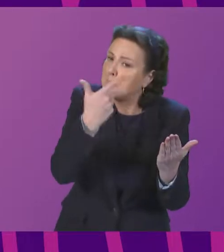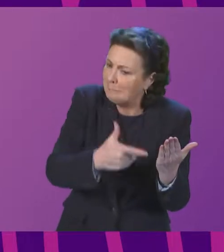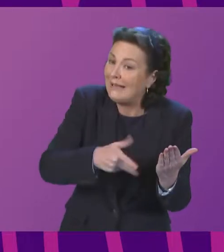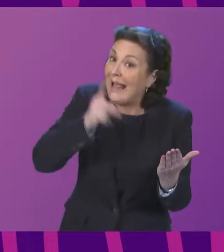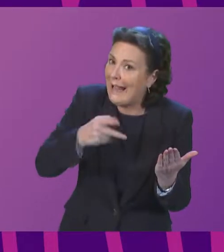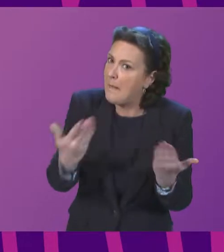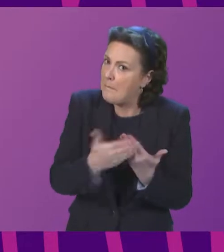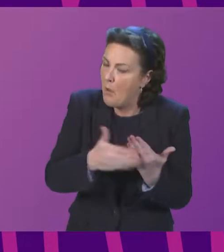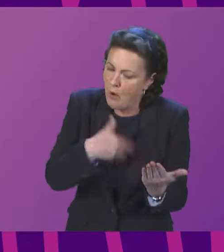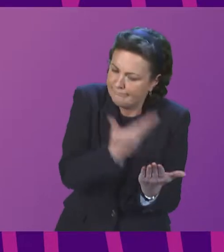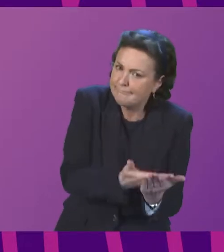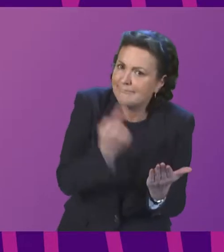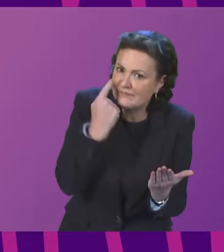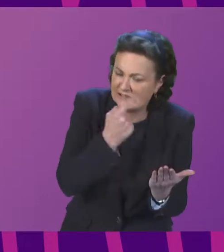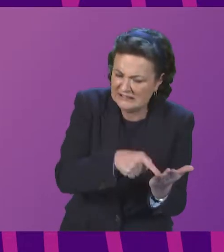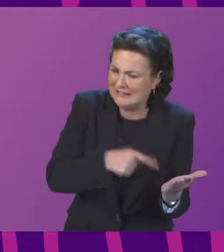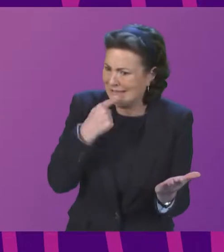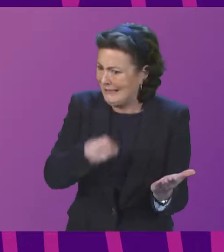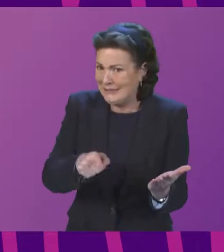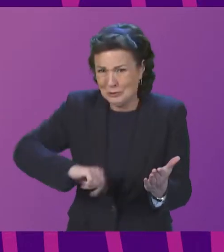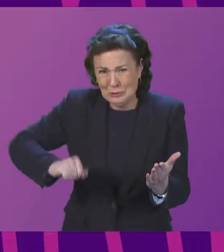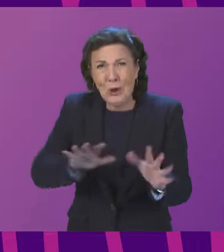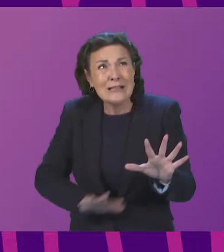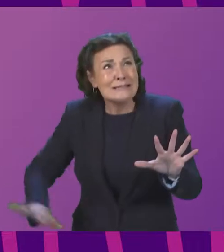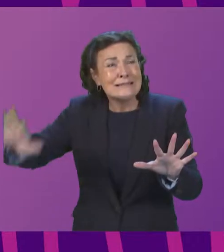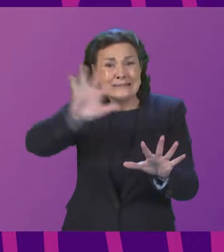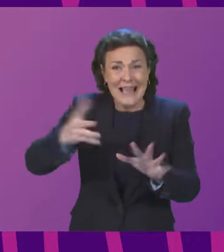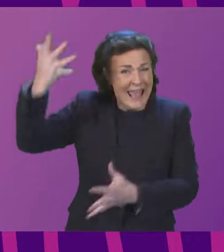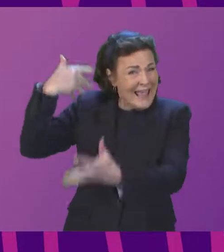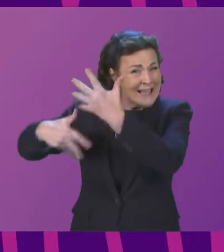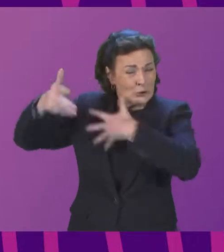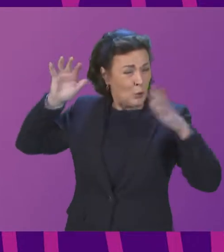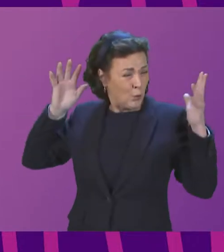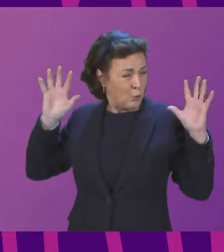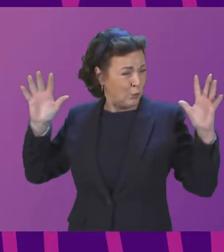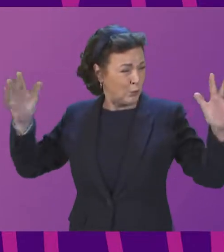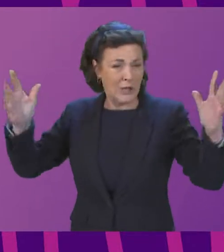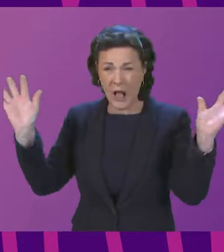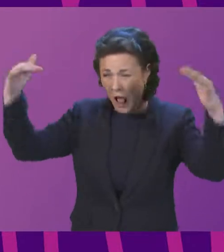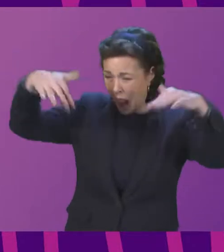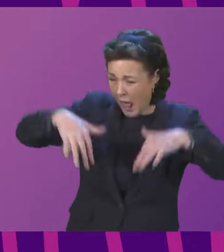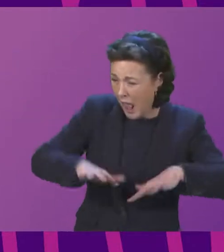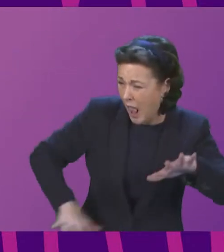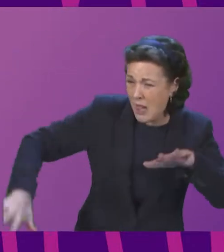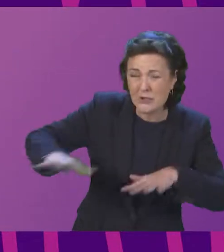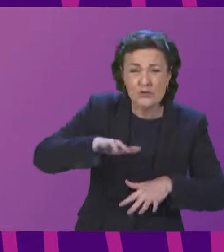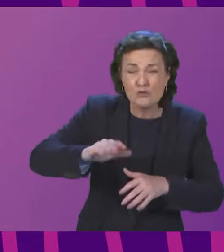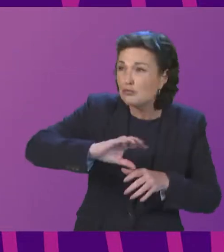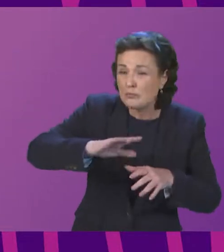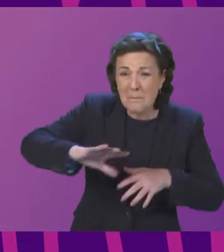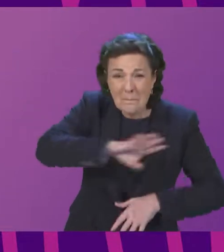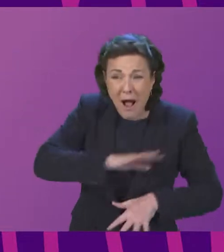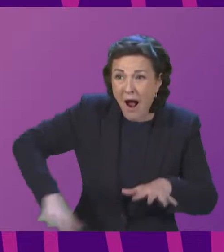submission, raising concerns that Scotland's ancient woodland, Atlantic rainforest, country parks from Oak Glens, areas of outstanding beauty and farmland